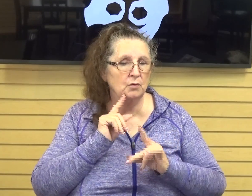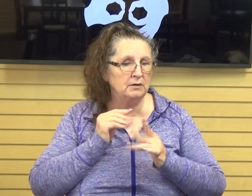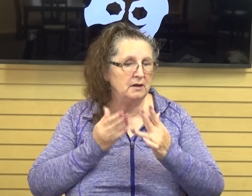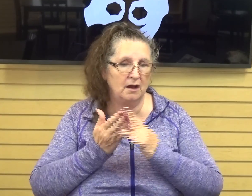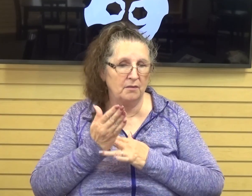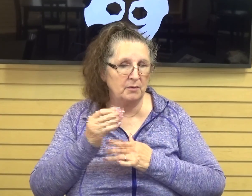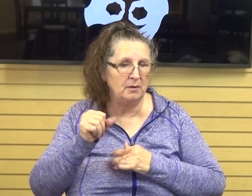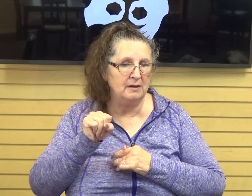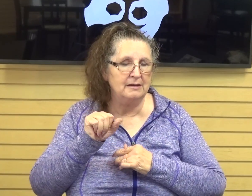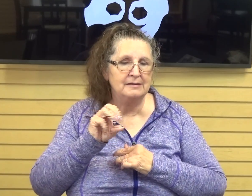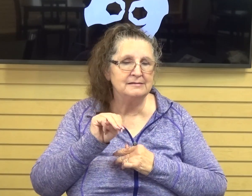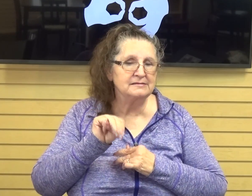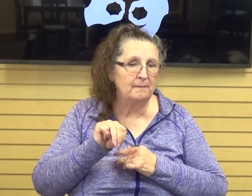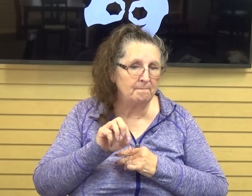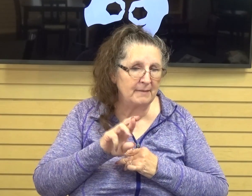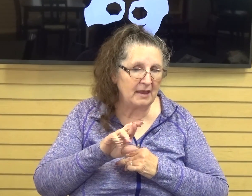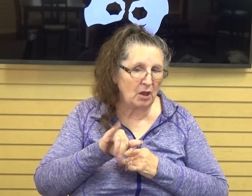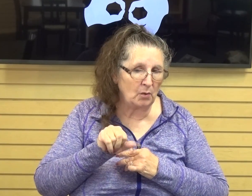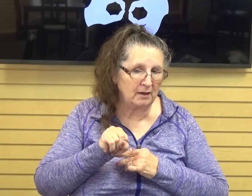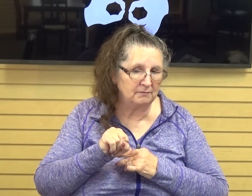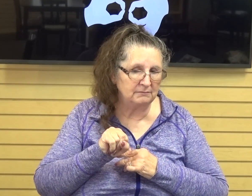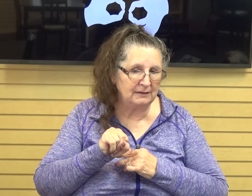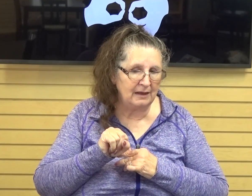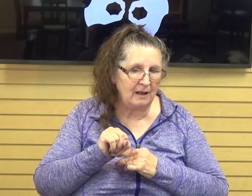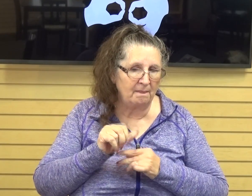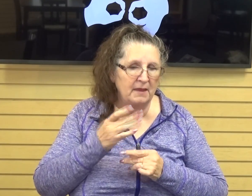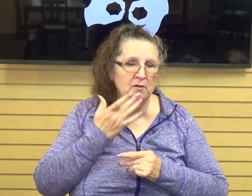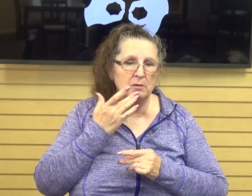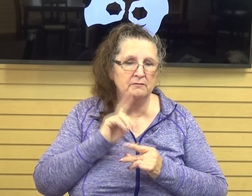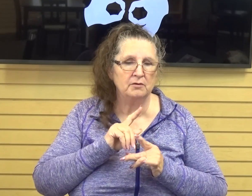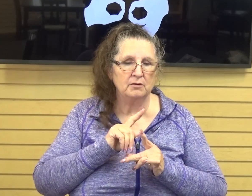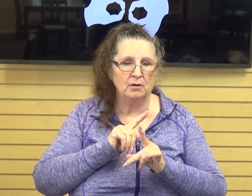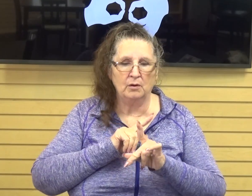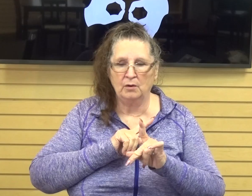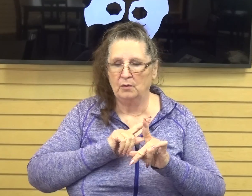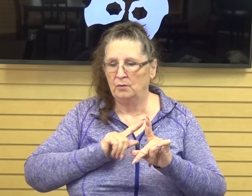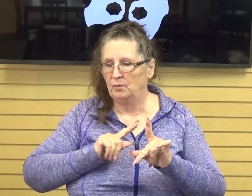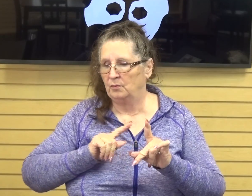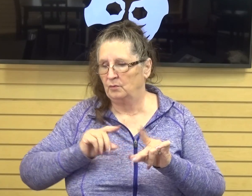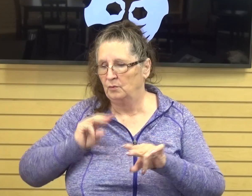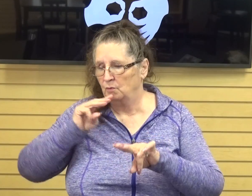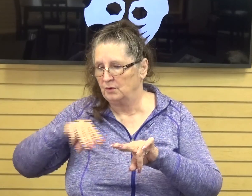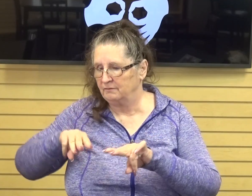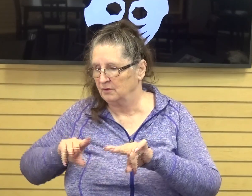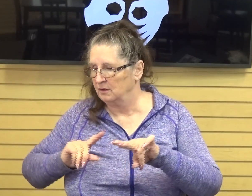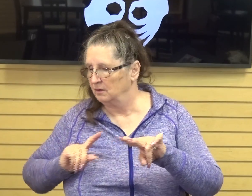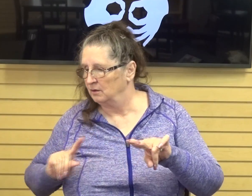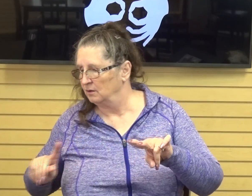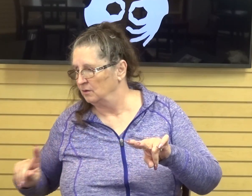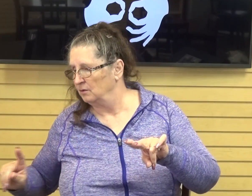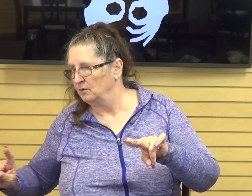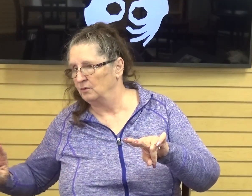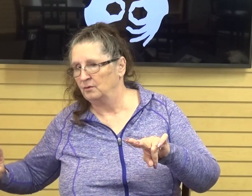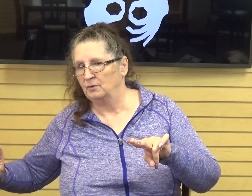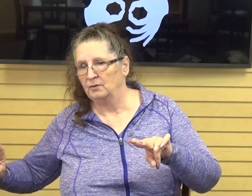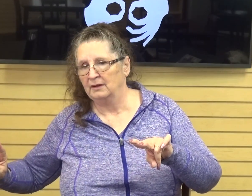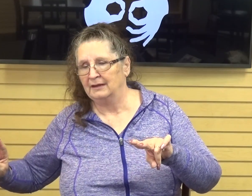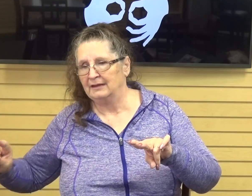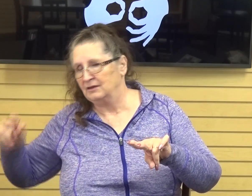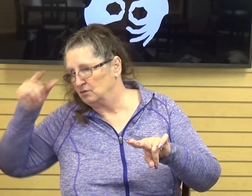Samaria, but they would rather go across the Jordan River into a Gentile country than